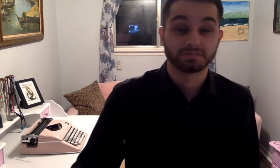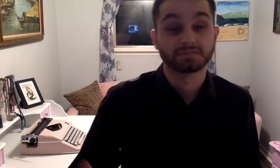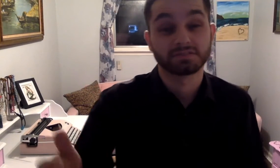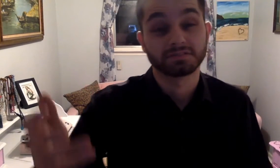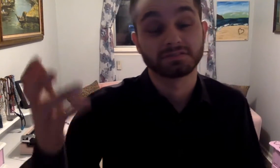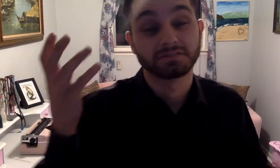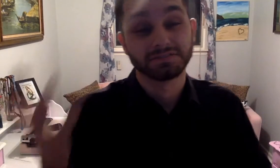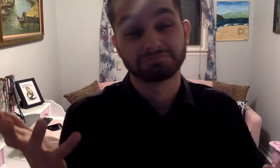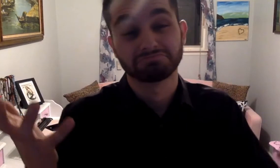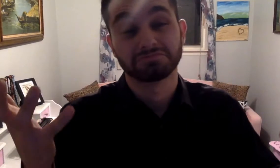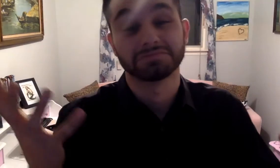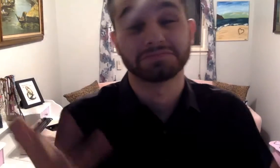But I can't do anything. It's home.